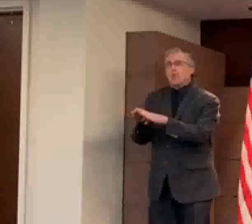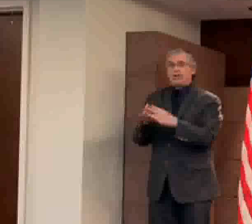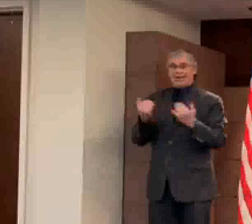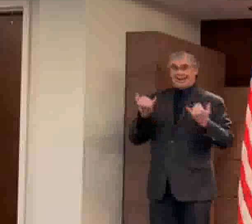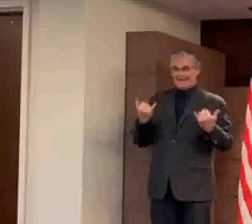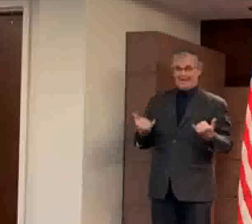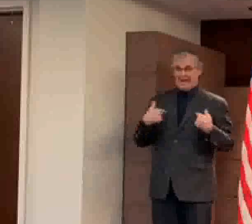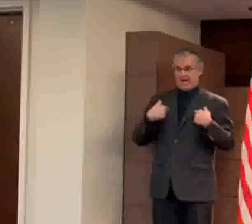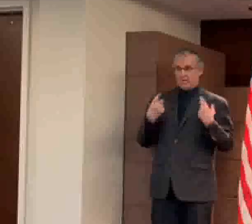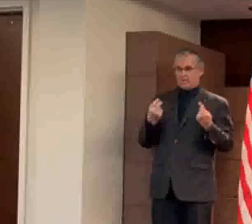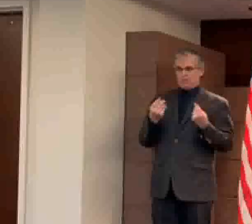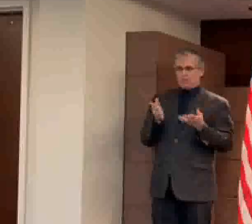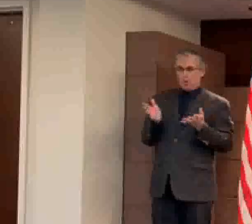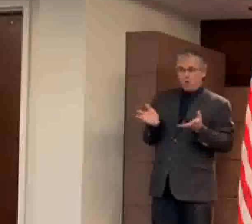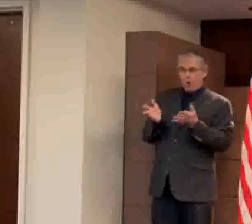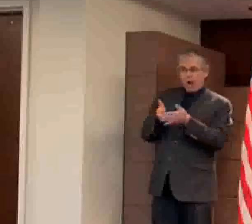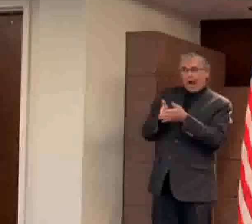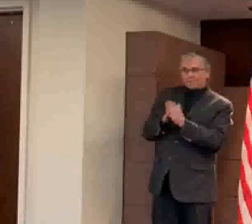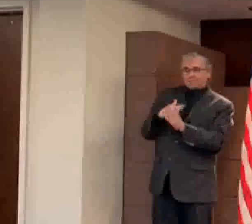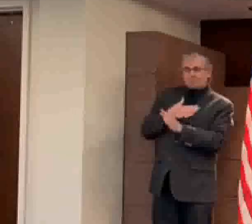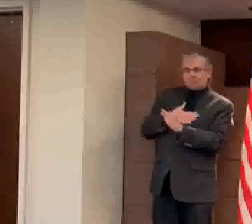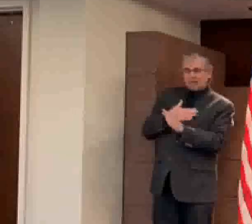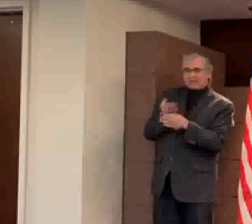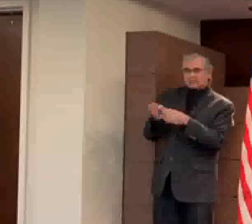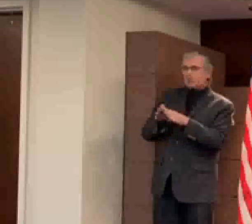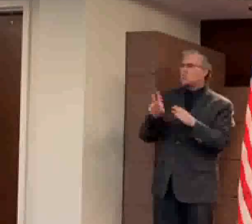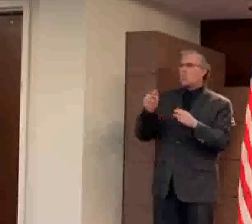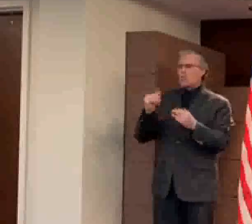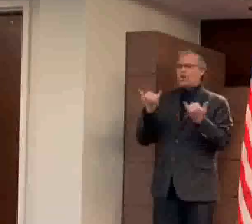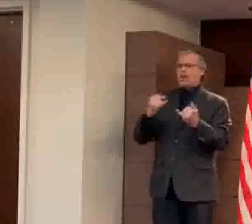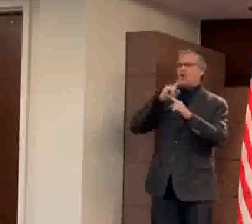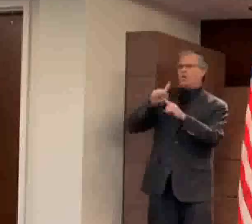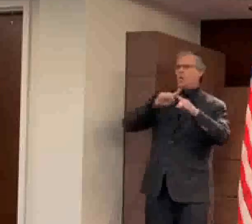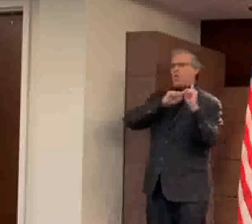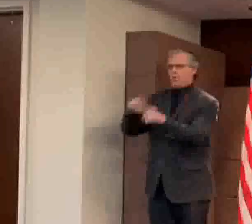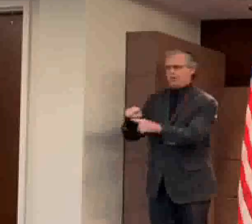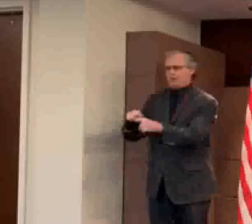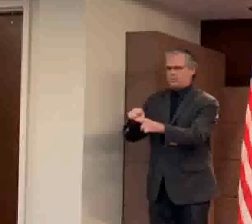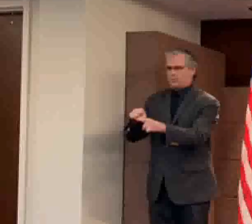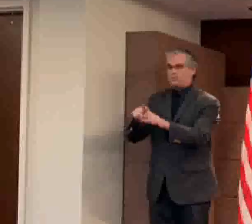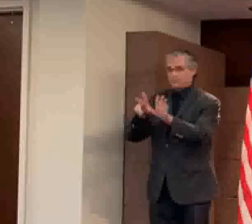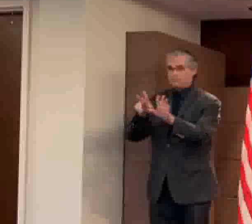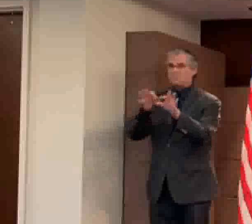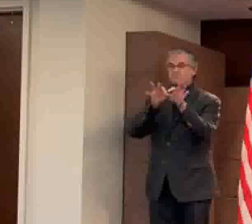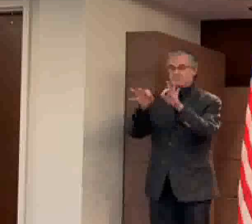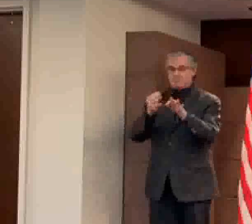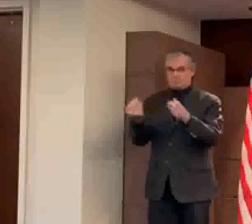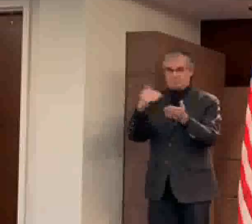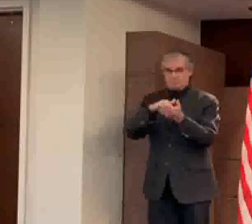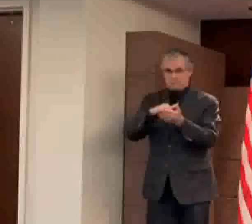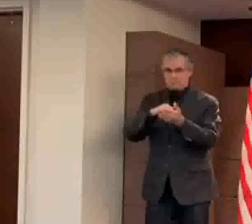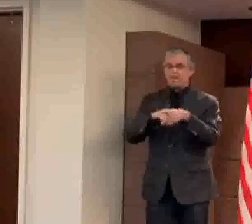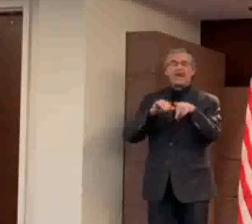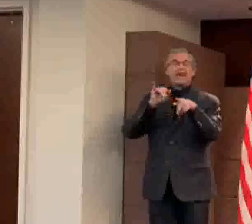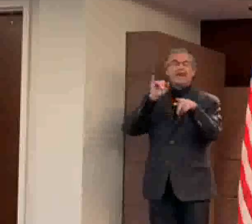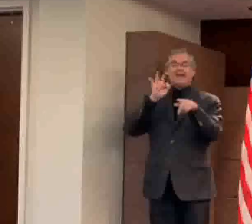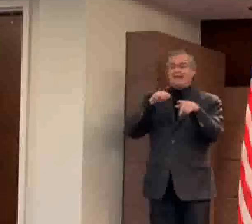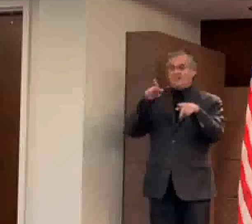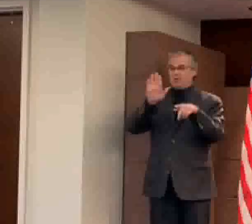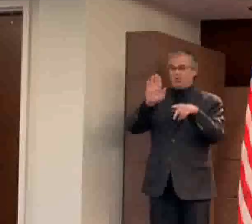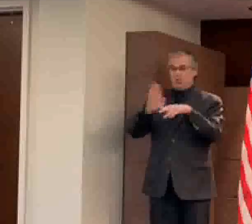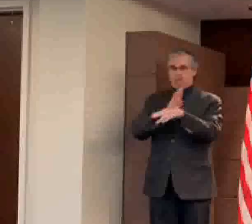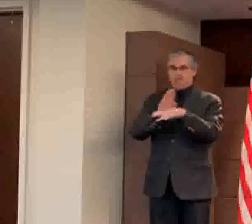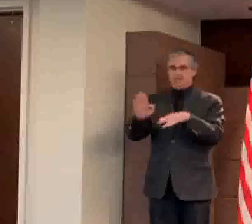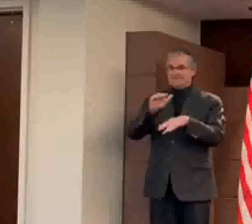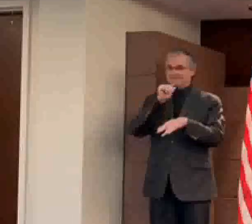directing all non-essential businesses to close. I repeat, if you are not in essential business, I'm using my